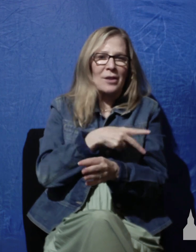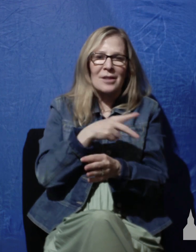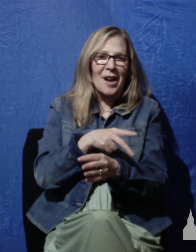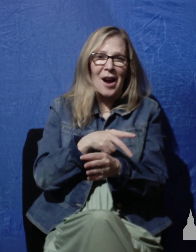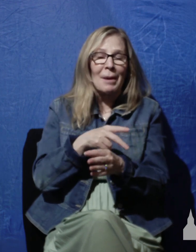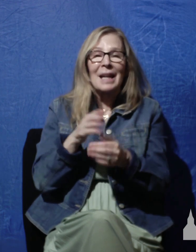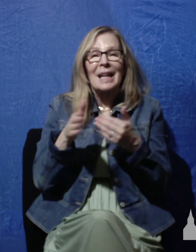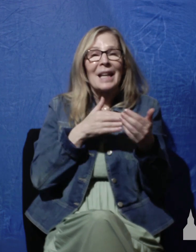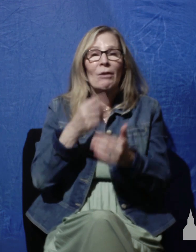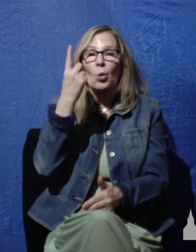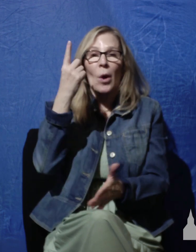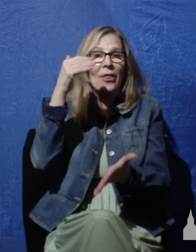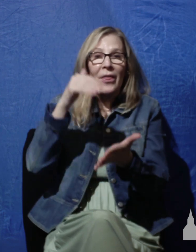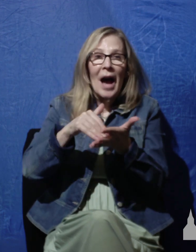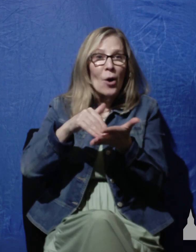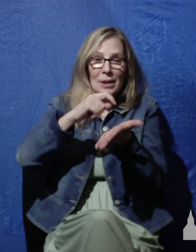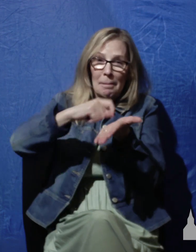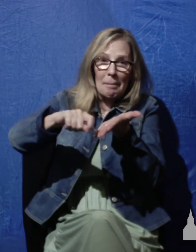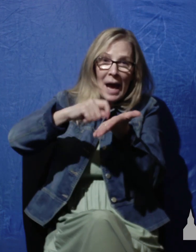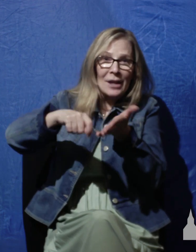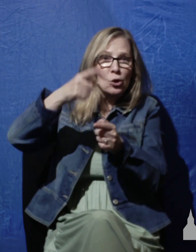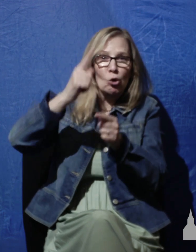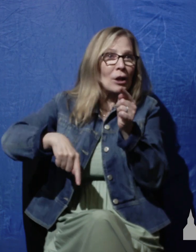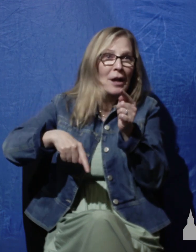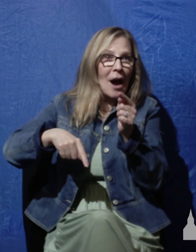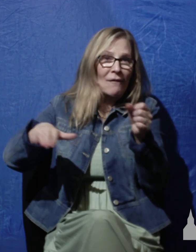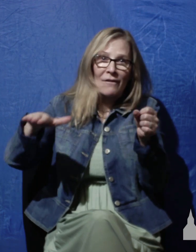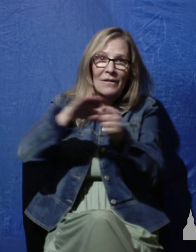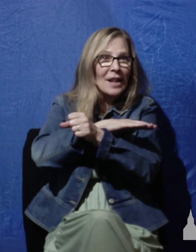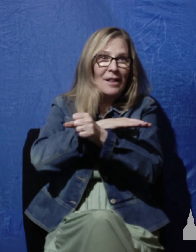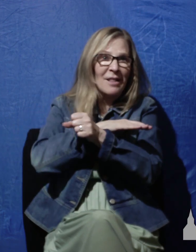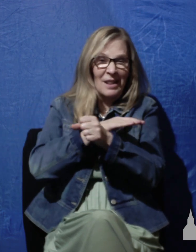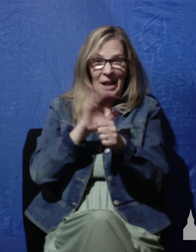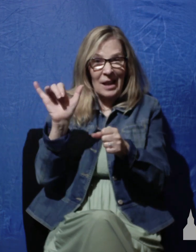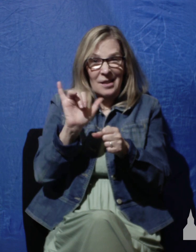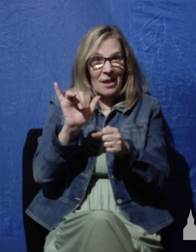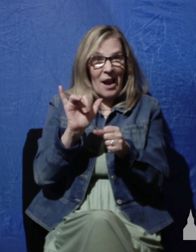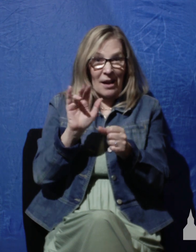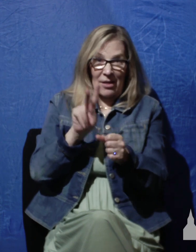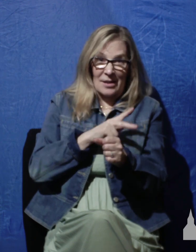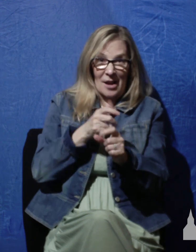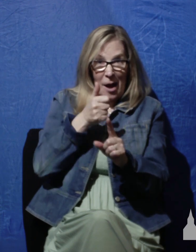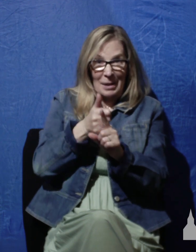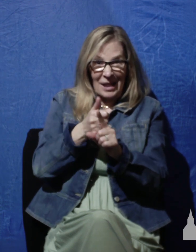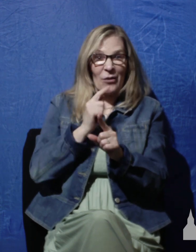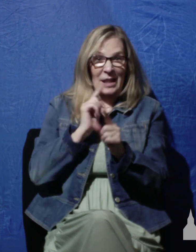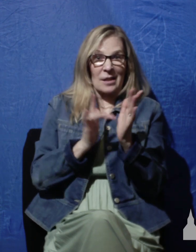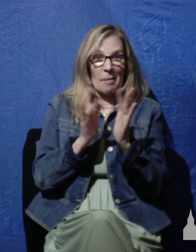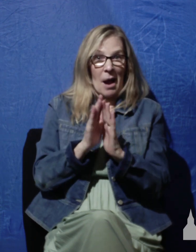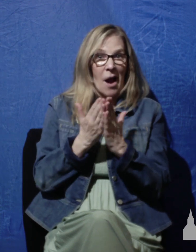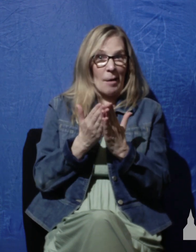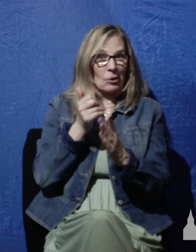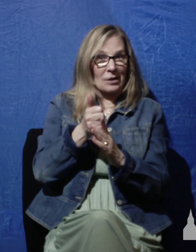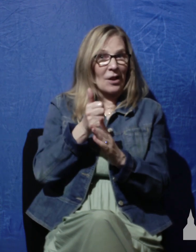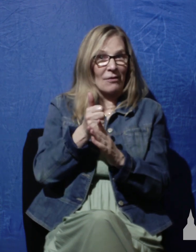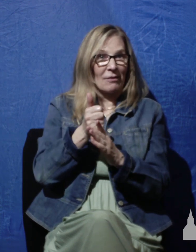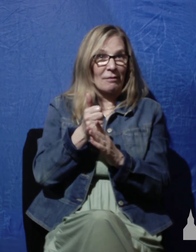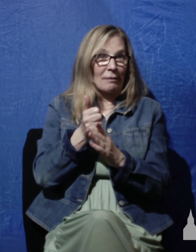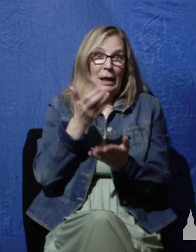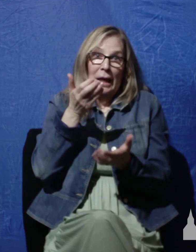-comprehending scriptures which is a Bible in itself and it might alone almost suffice for the hymn book of the church.